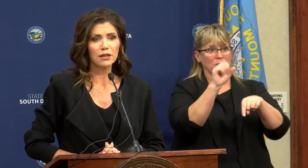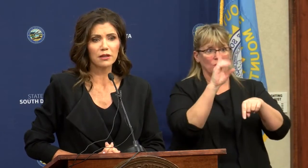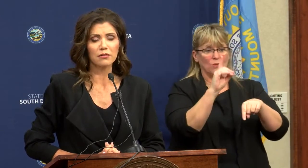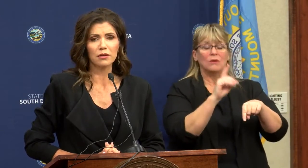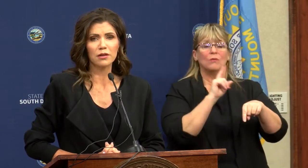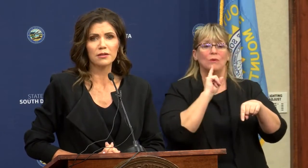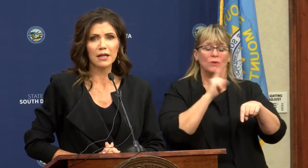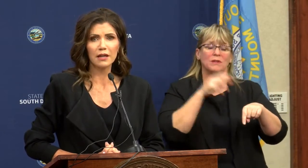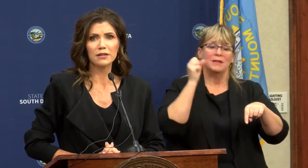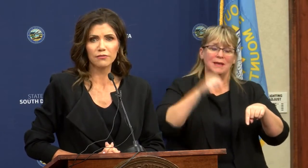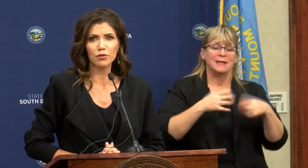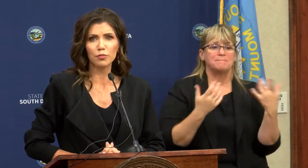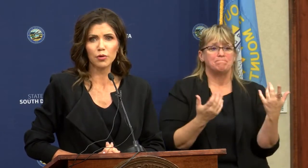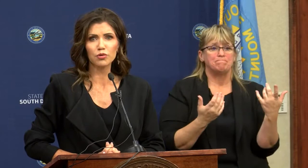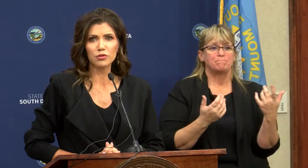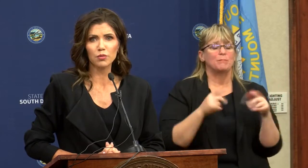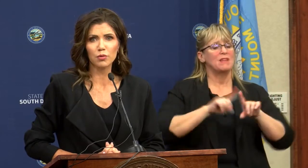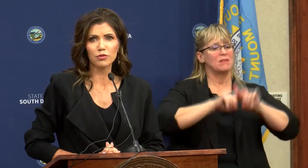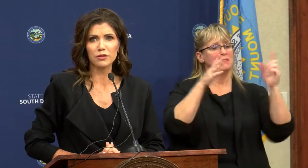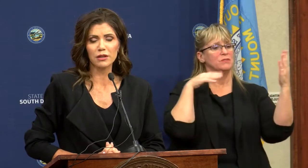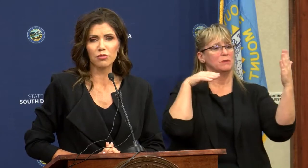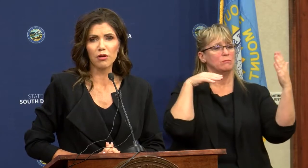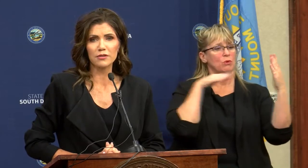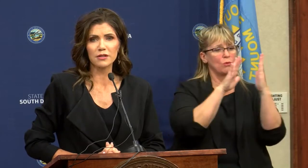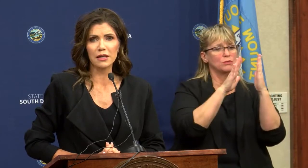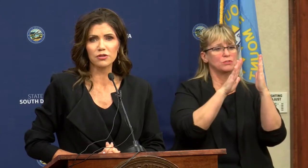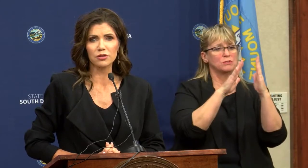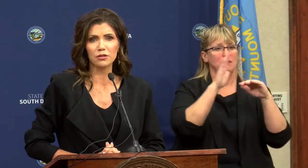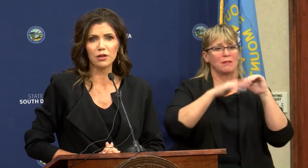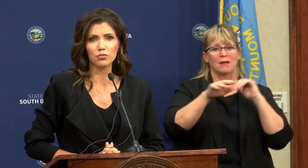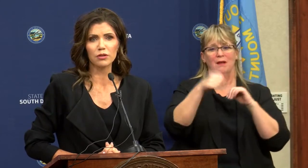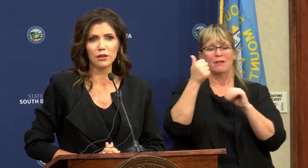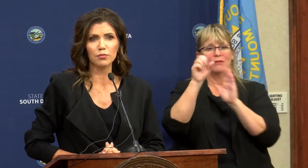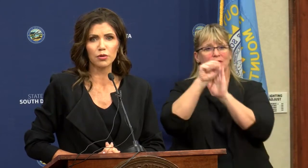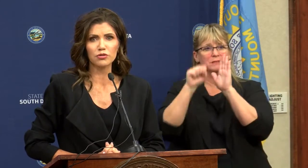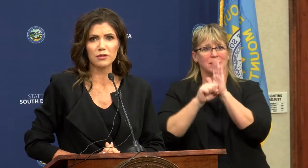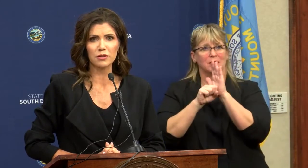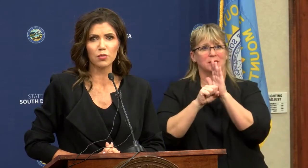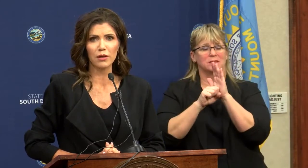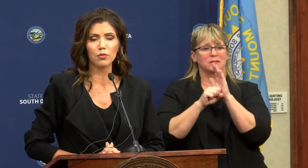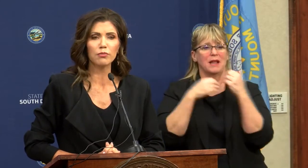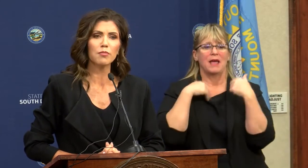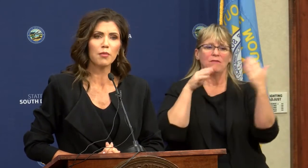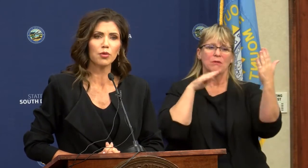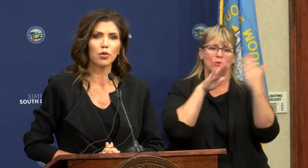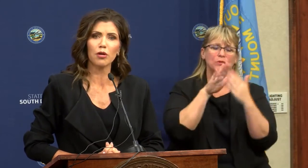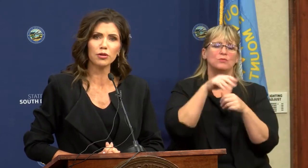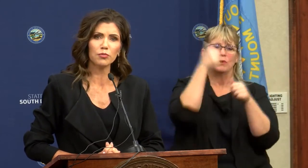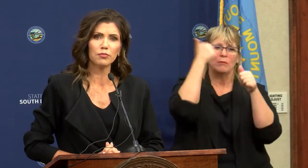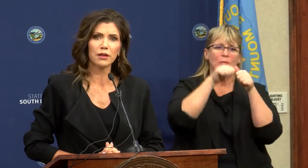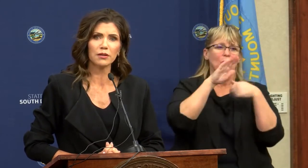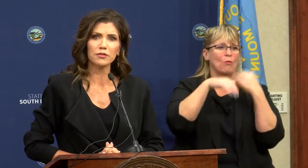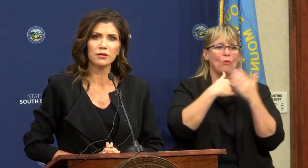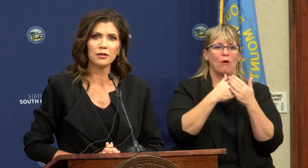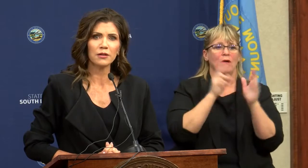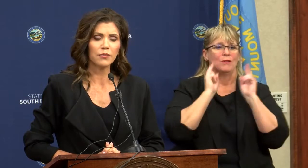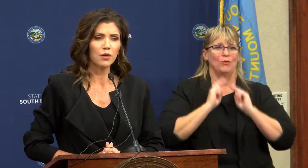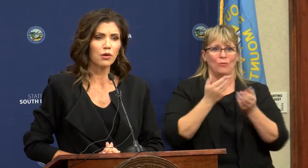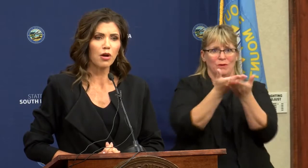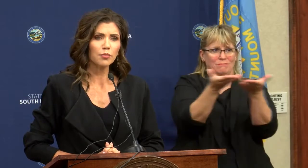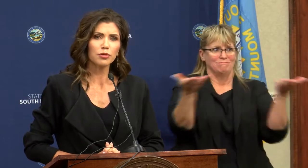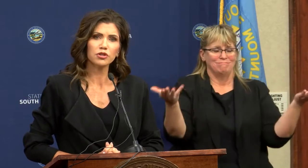we really can take a different approach than what we're seeing across the nation and really approach this in a way that we remember we're all human beings